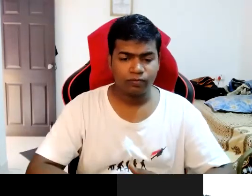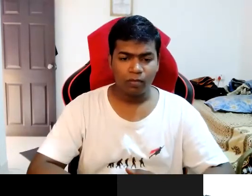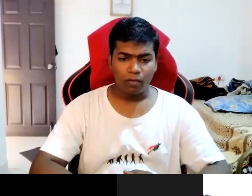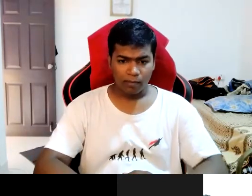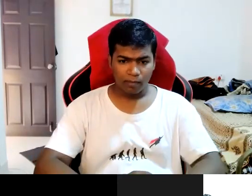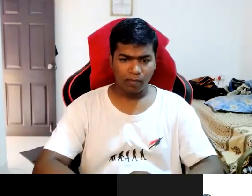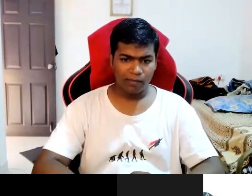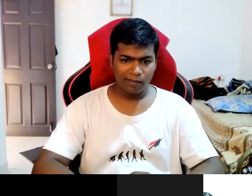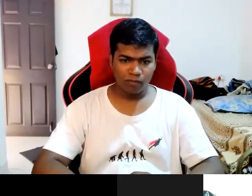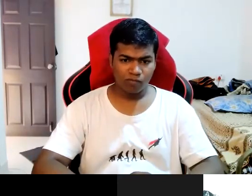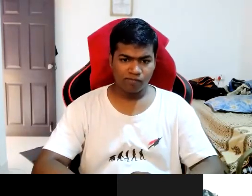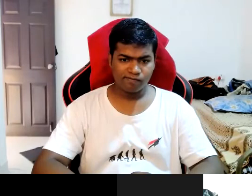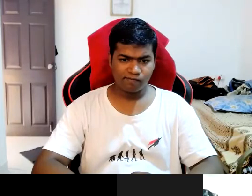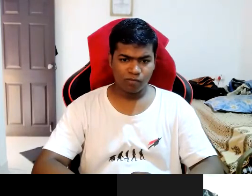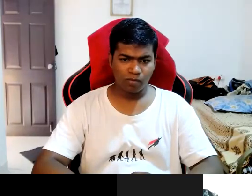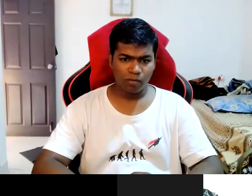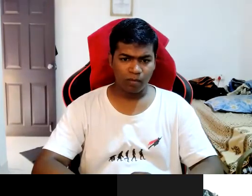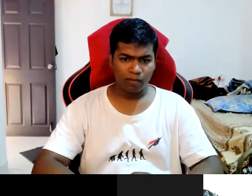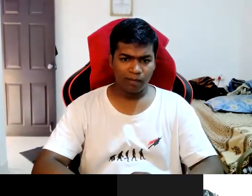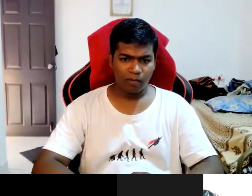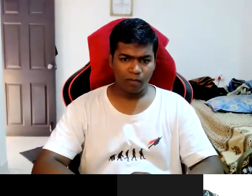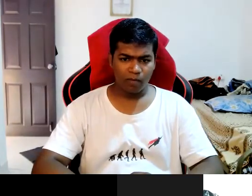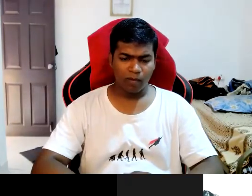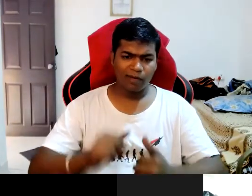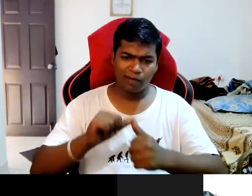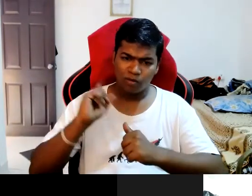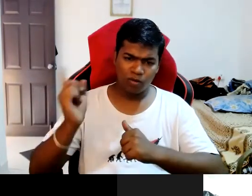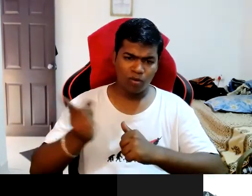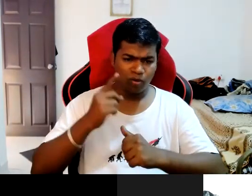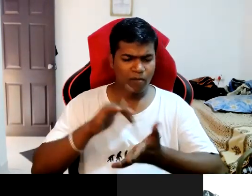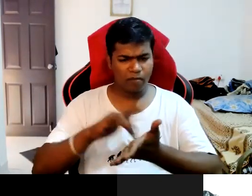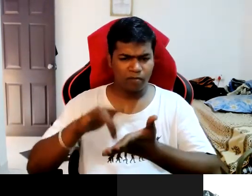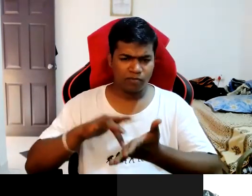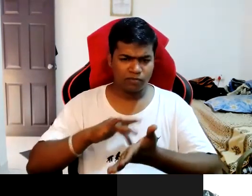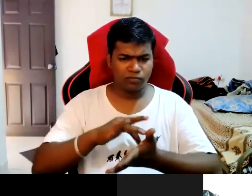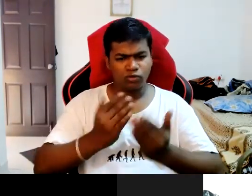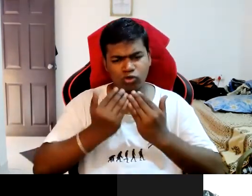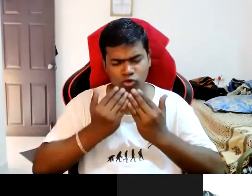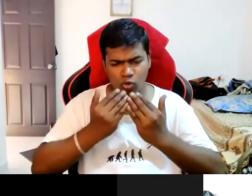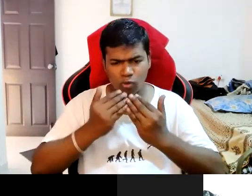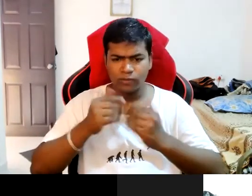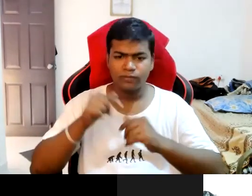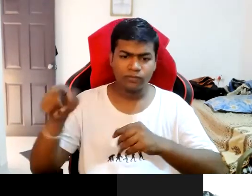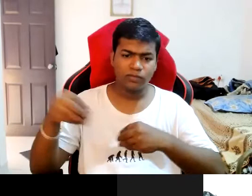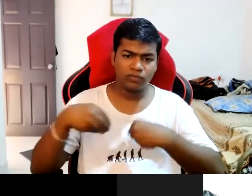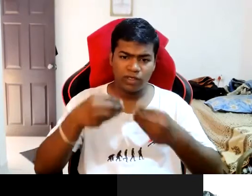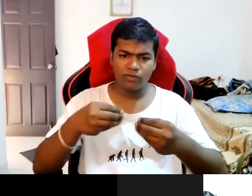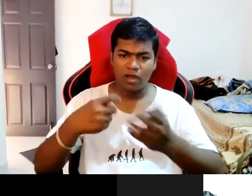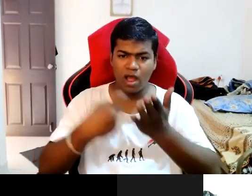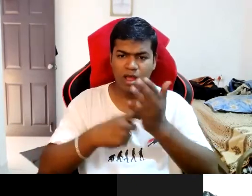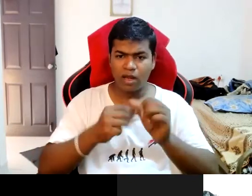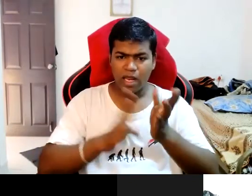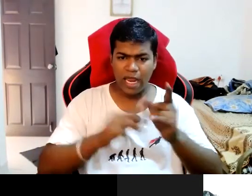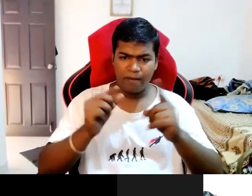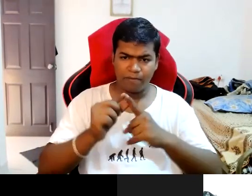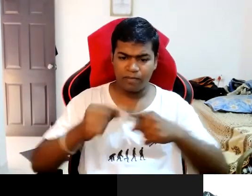Yeah I mean I won't in every place at least in minimum schooling we should give a ramp if there is